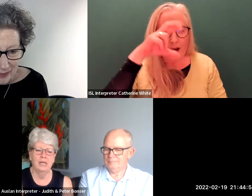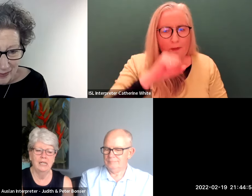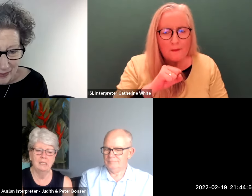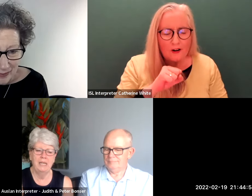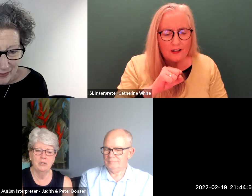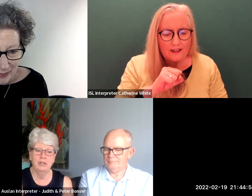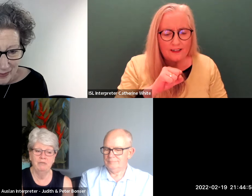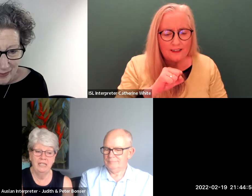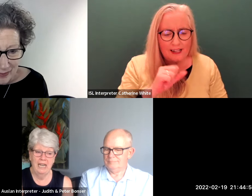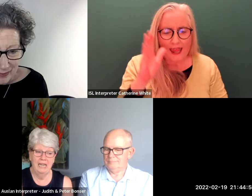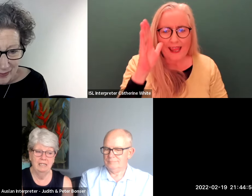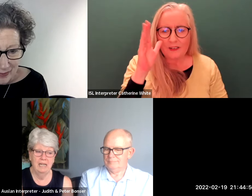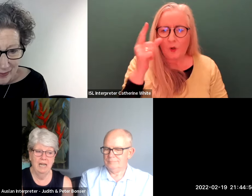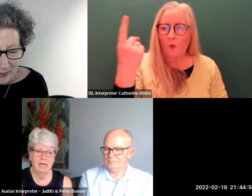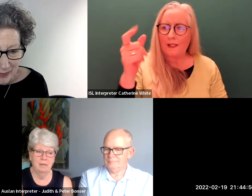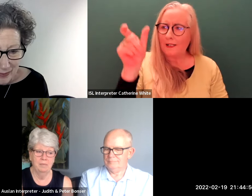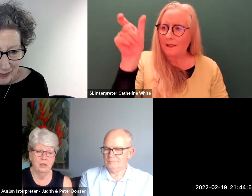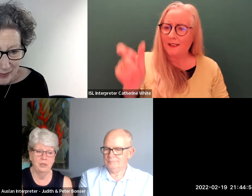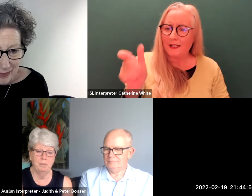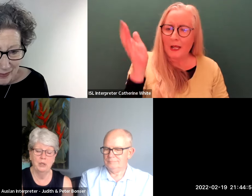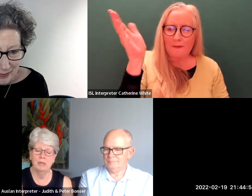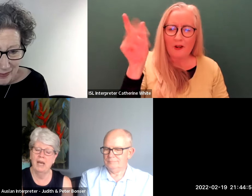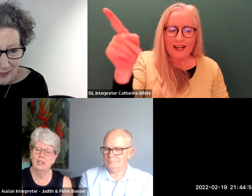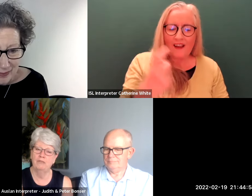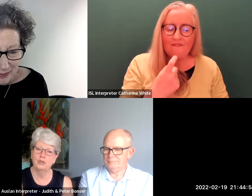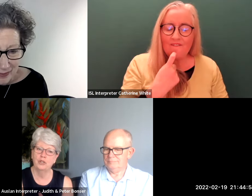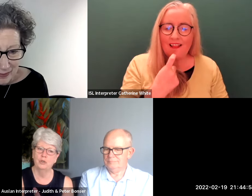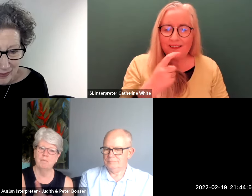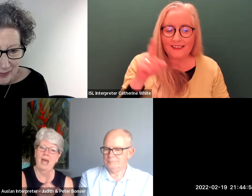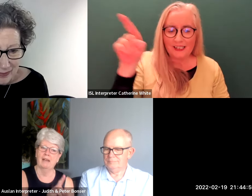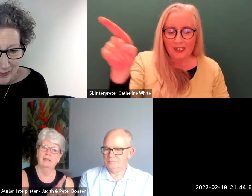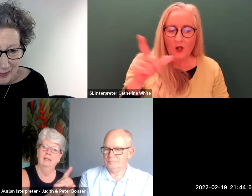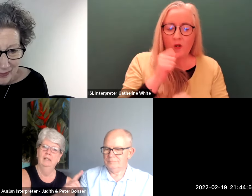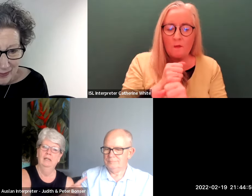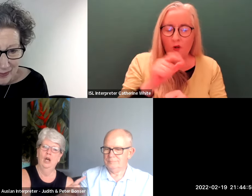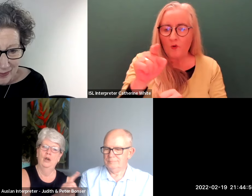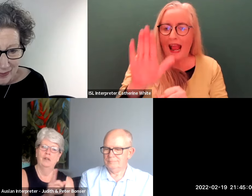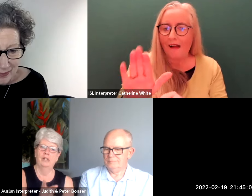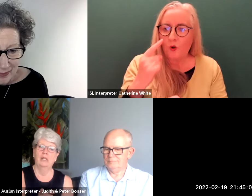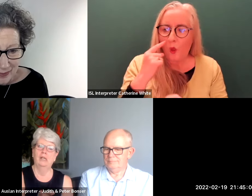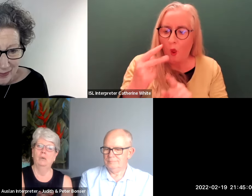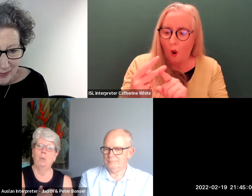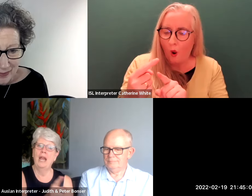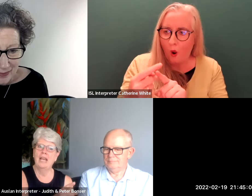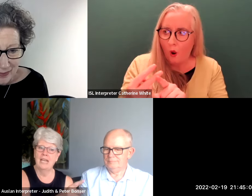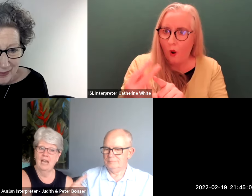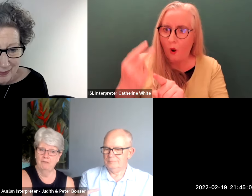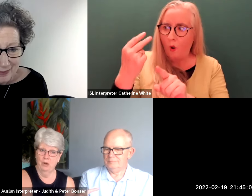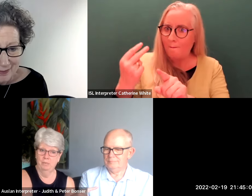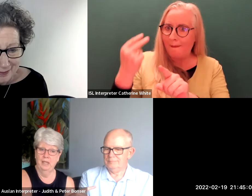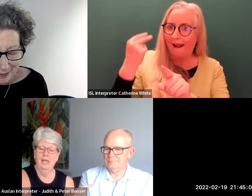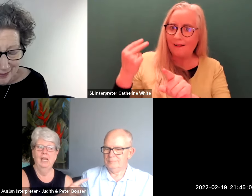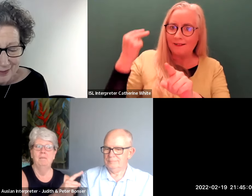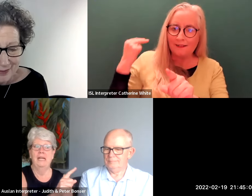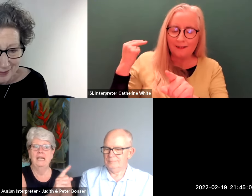a speaker in finland um who spoke about you've got to look back over where they came